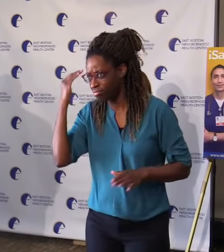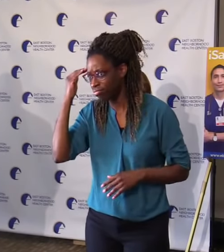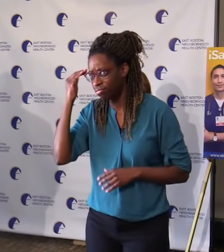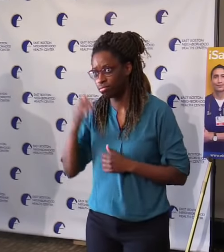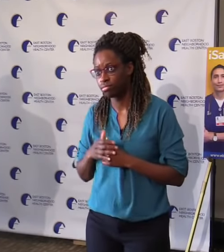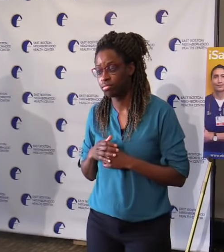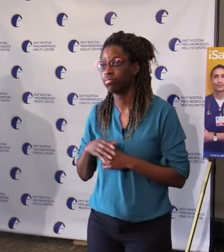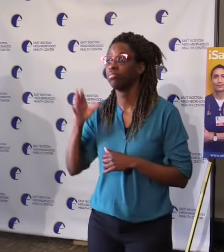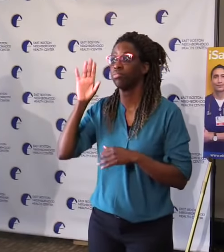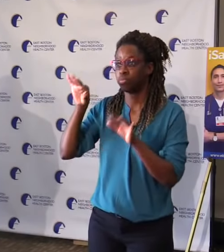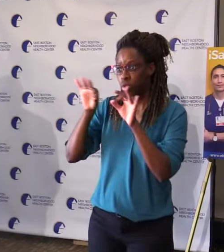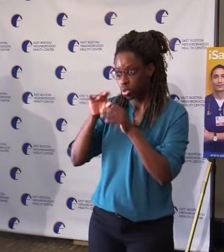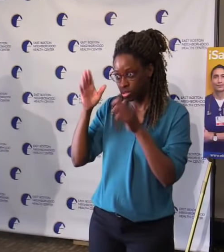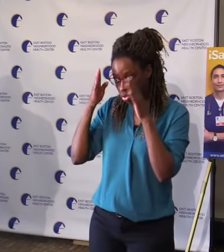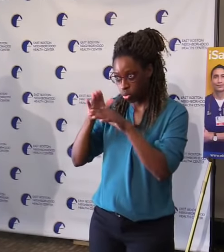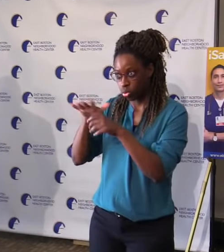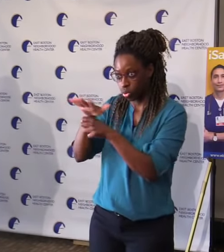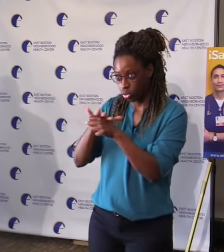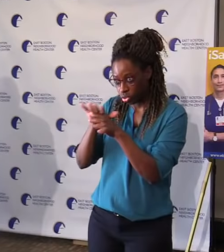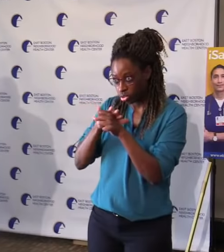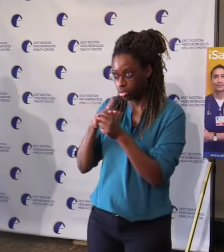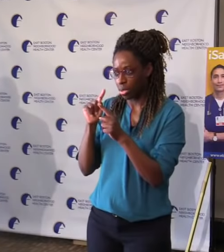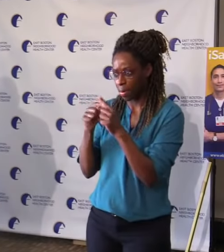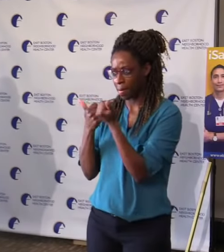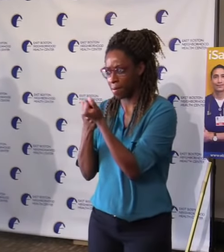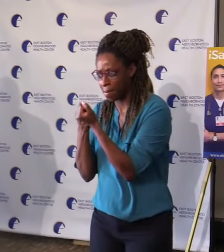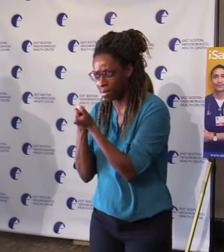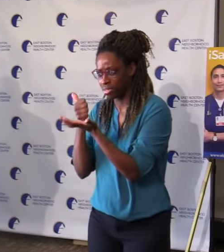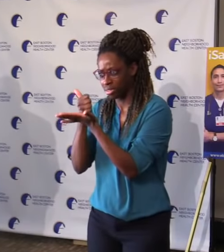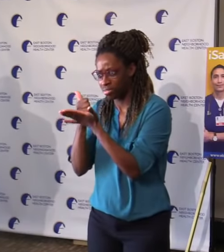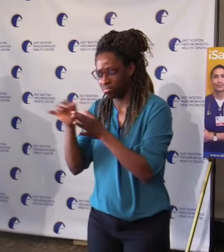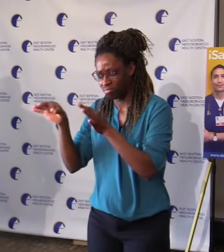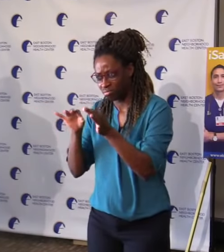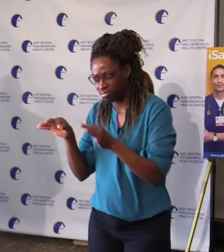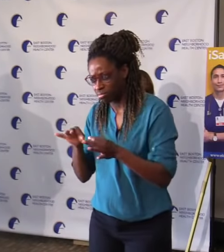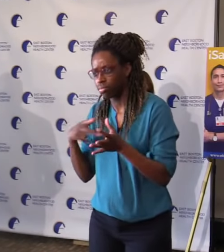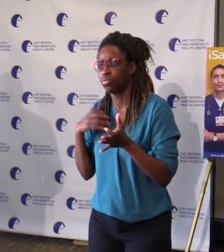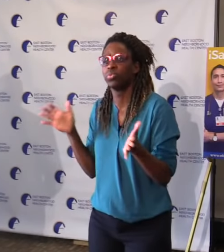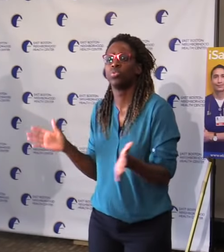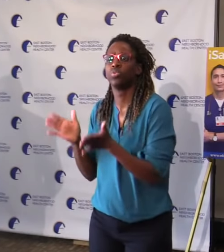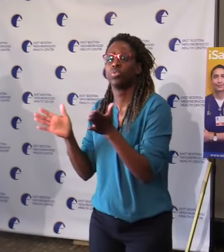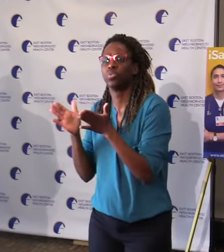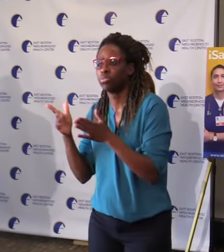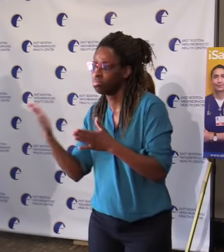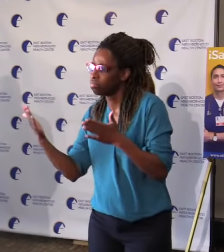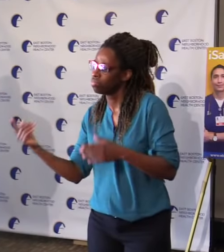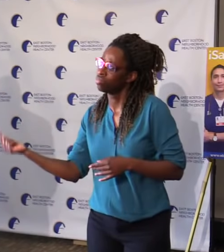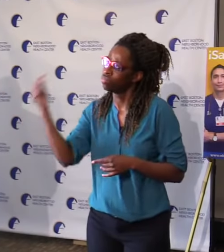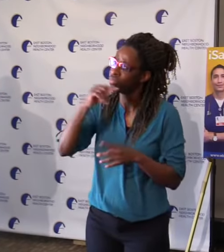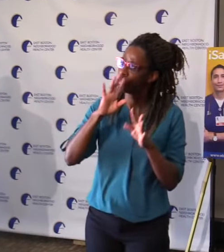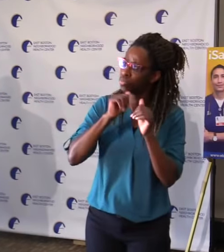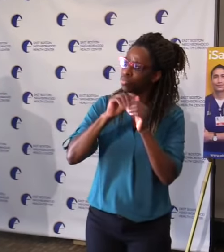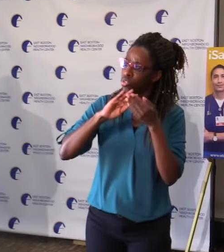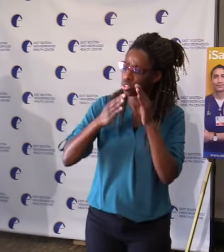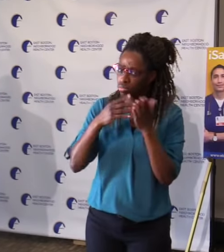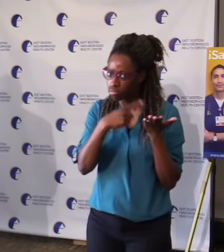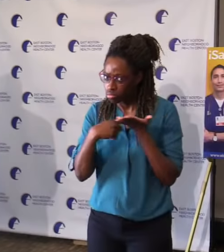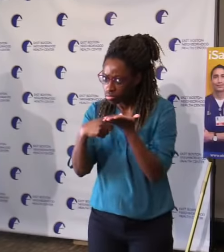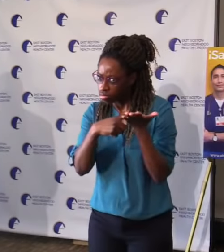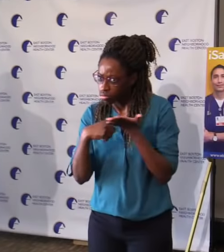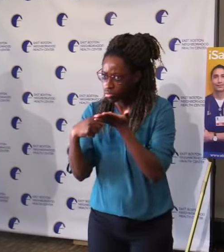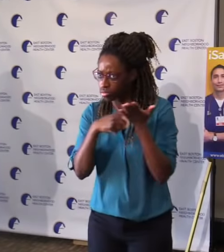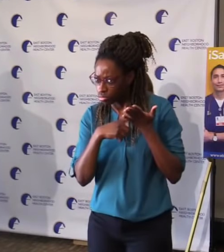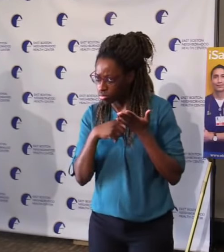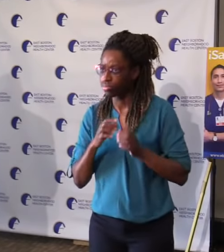want to hear what's on your mind. Our staff also want to share what we know about the vaccine and what your doctors and nurses are